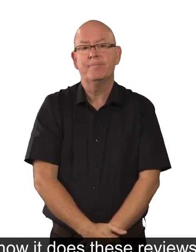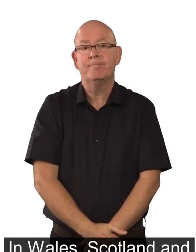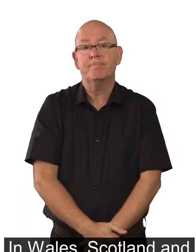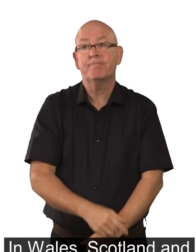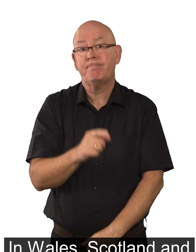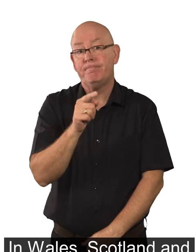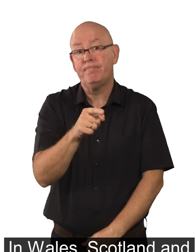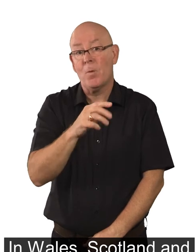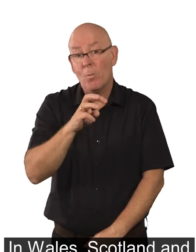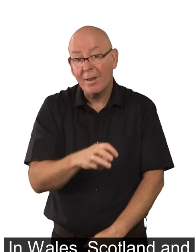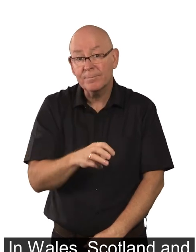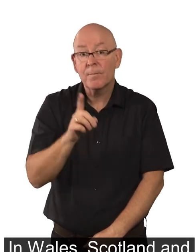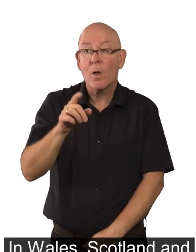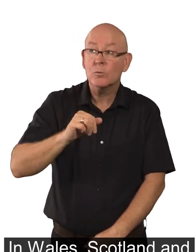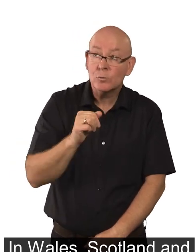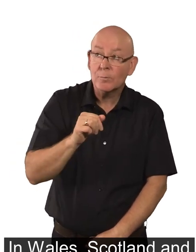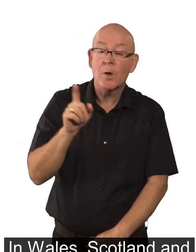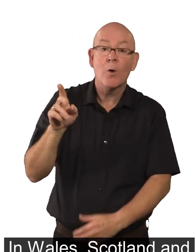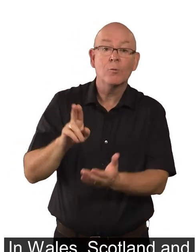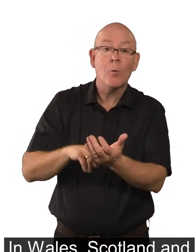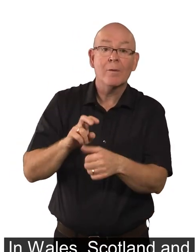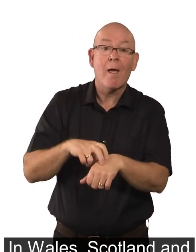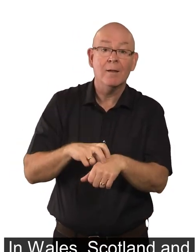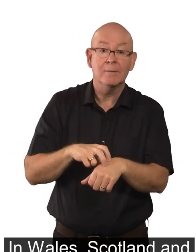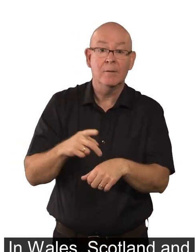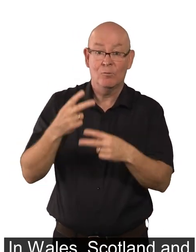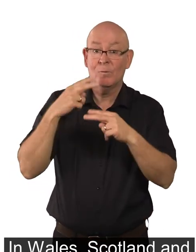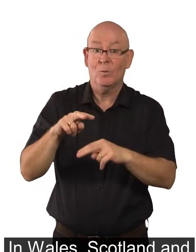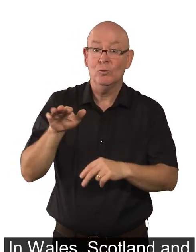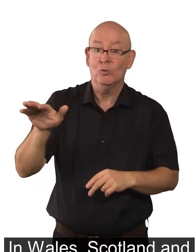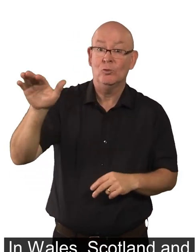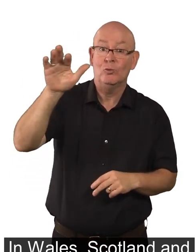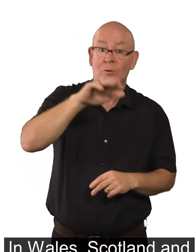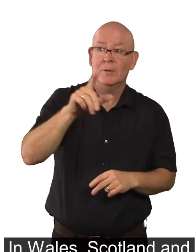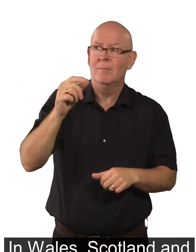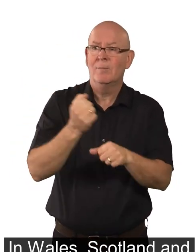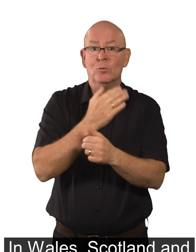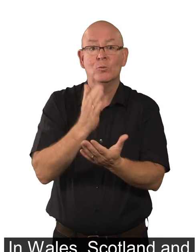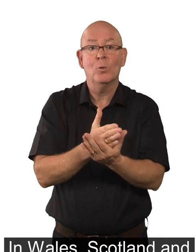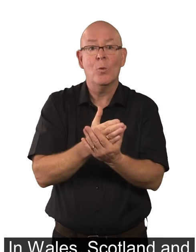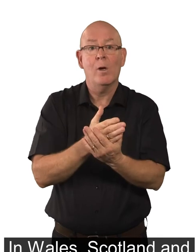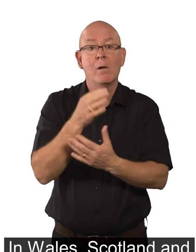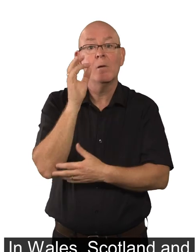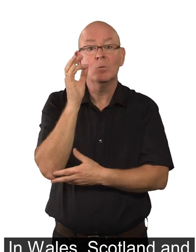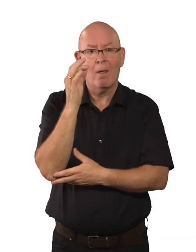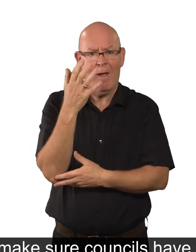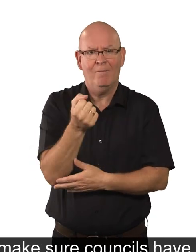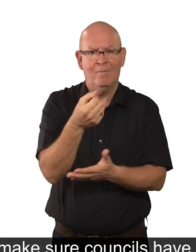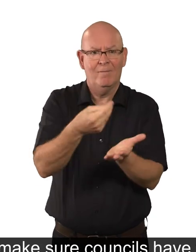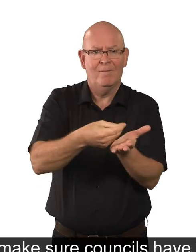In Wales, Scotland and Northern Ireland, reviews are also done to make sure